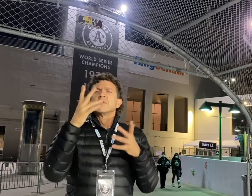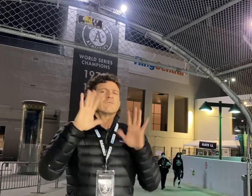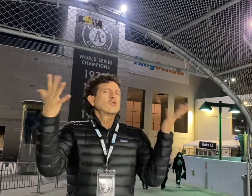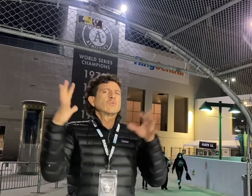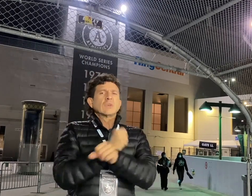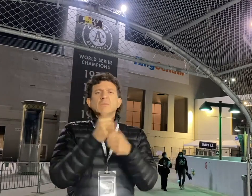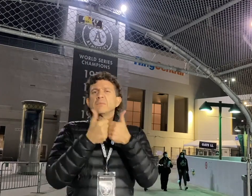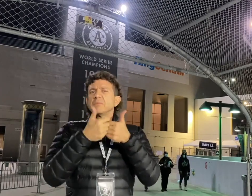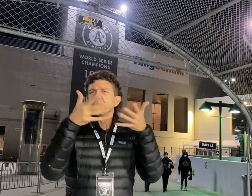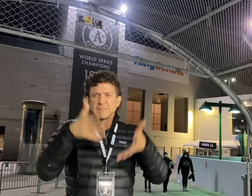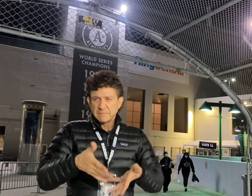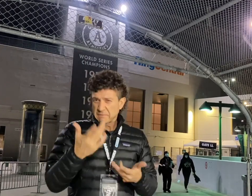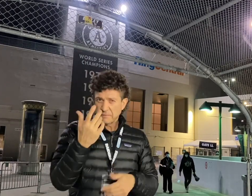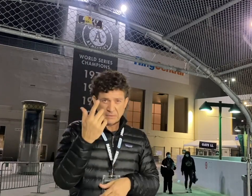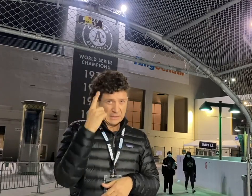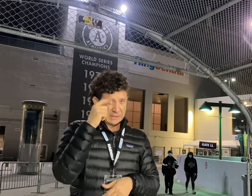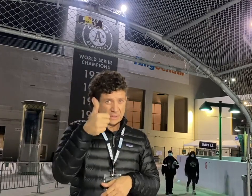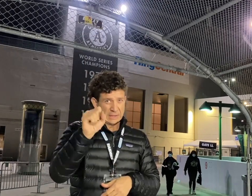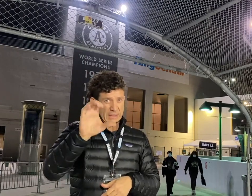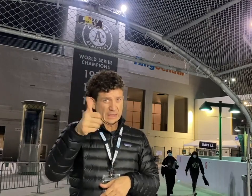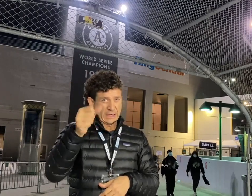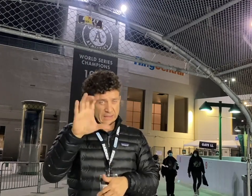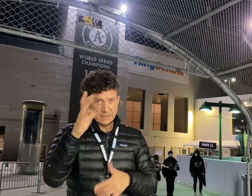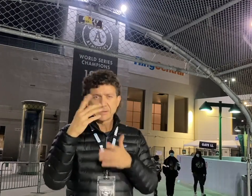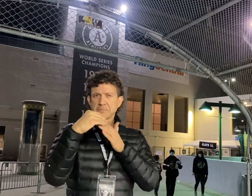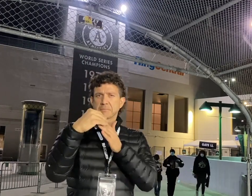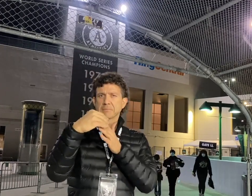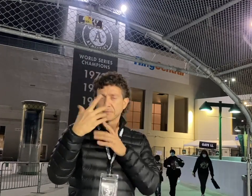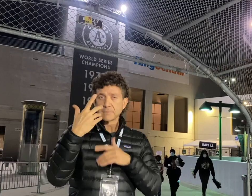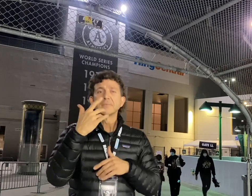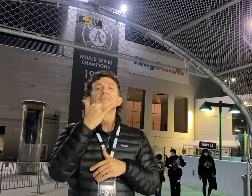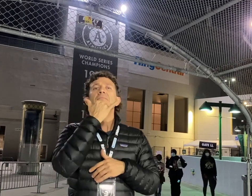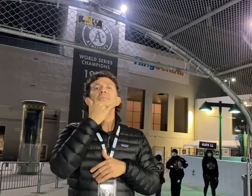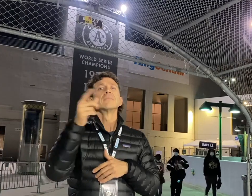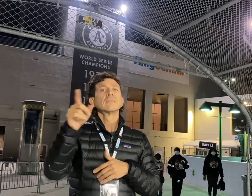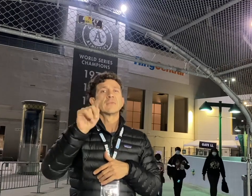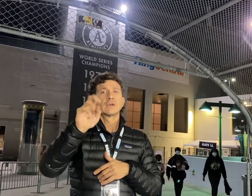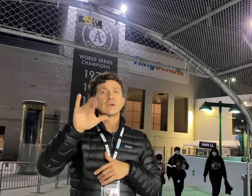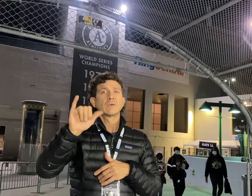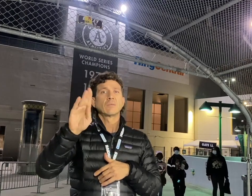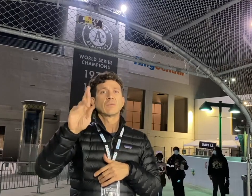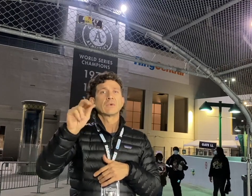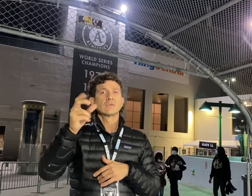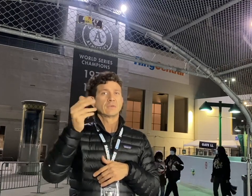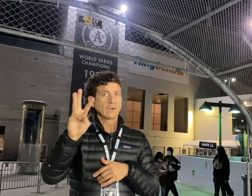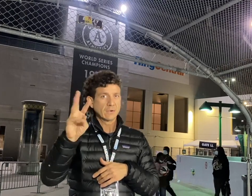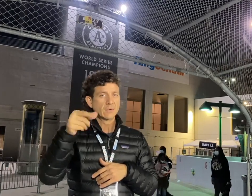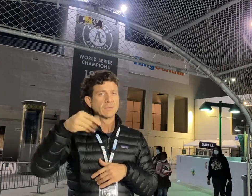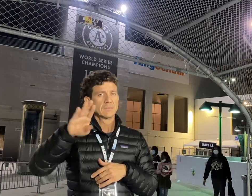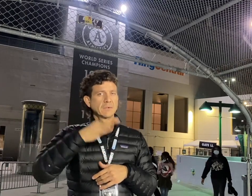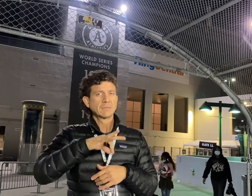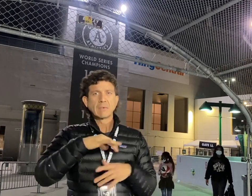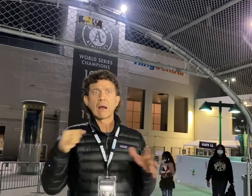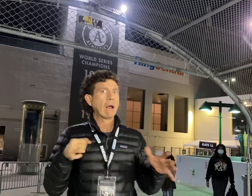The Raiders were leading, I think, with ten seconds left when Steelers quarterback Terry Bradshaw scrambled